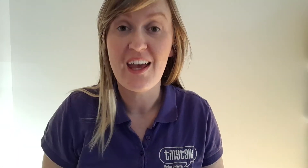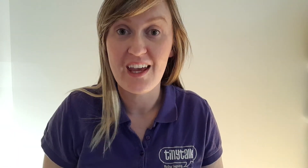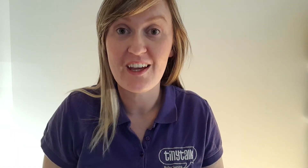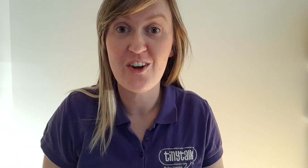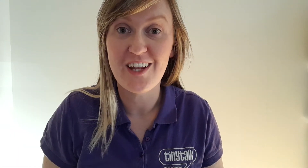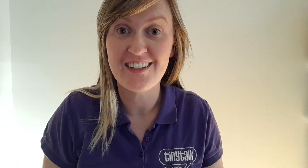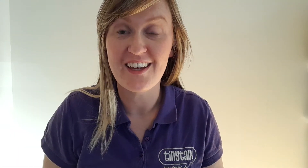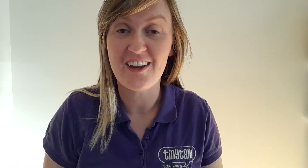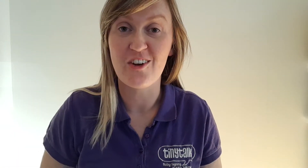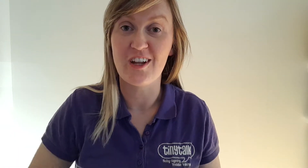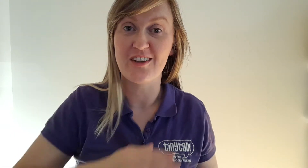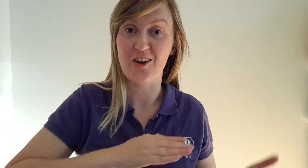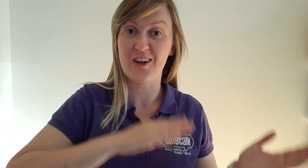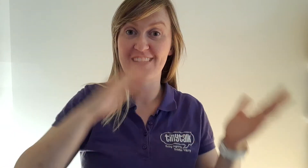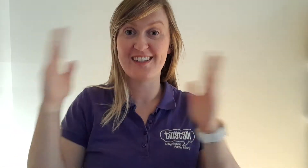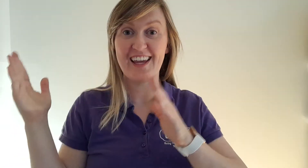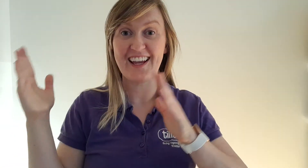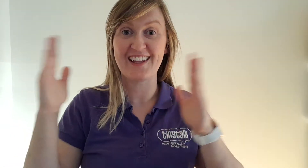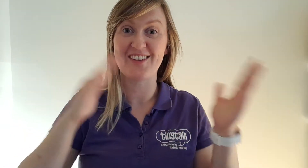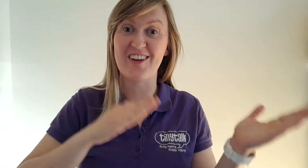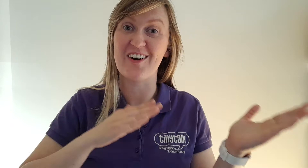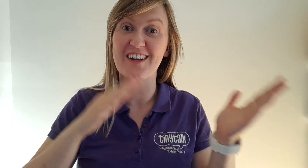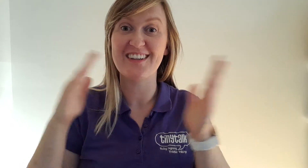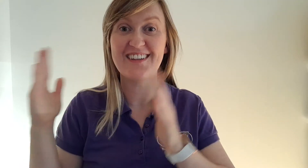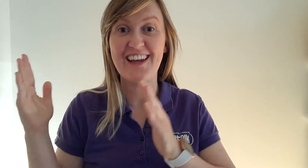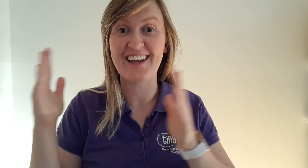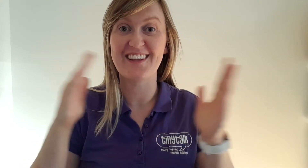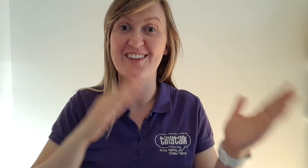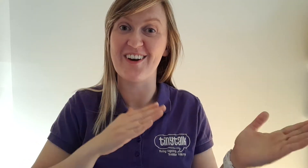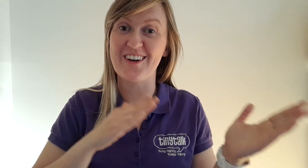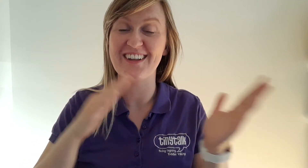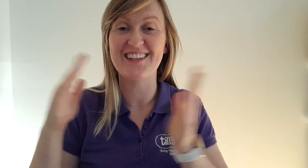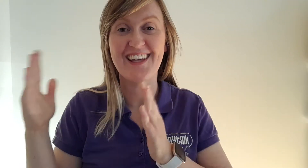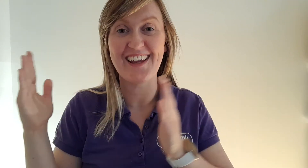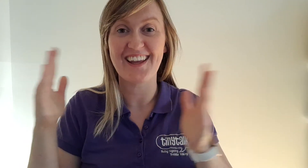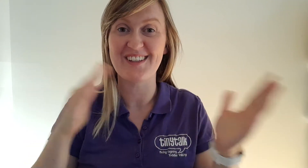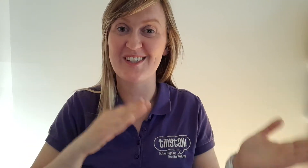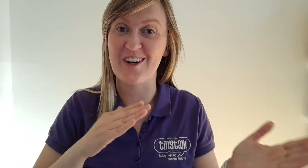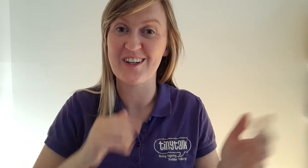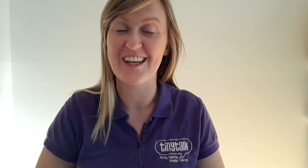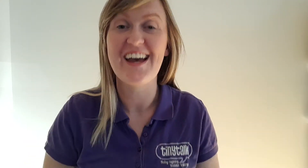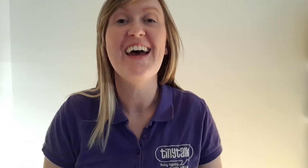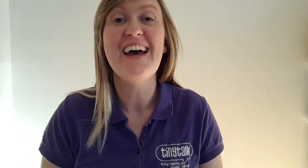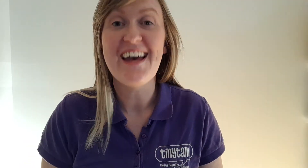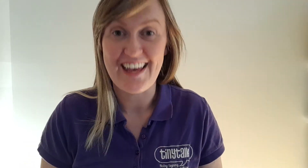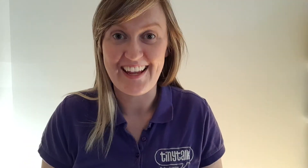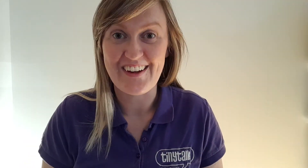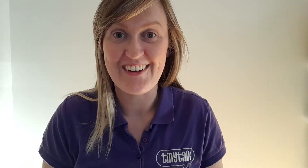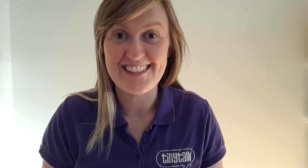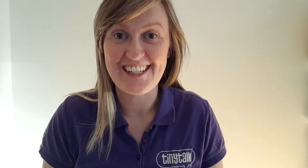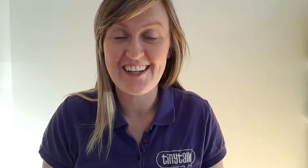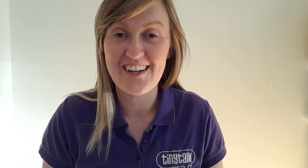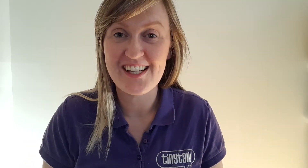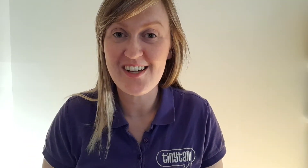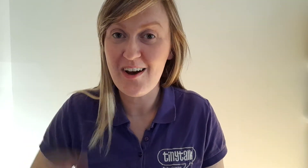Hickory dickory dock, tick tock, tick tock, tick tock. Hickory dickory dock,